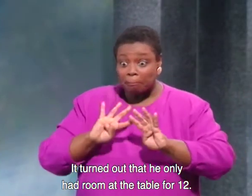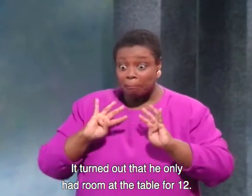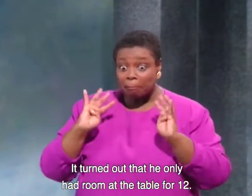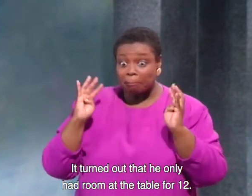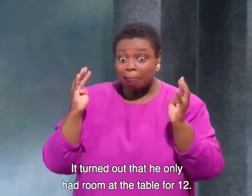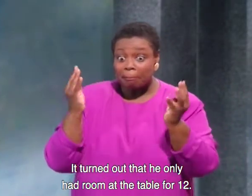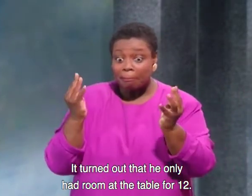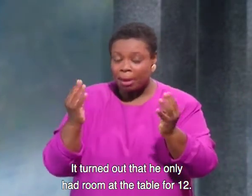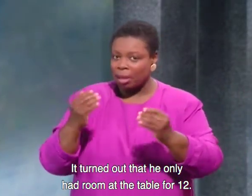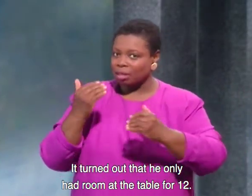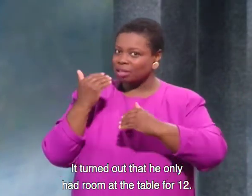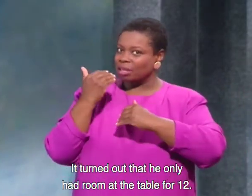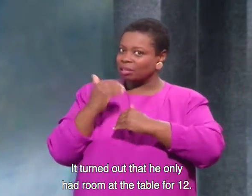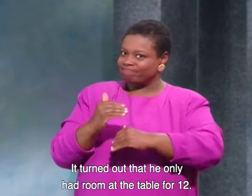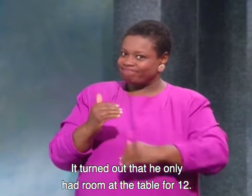the table for 12.